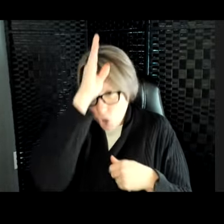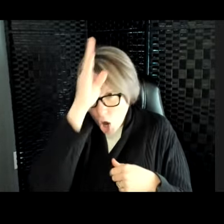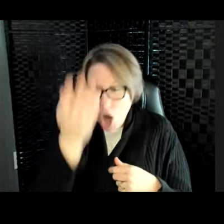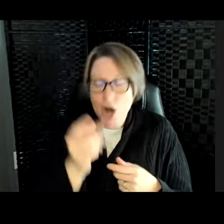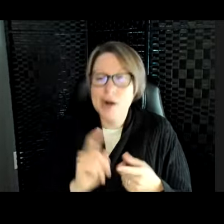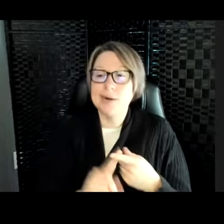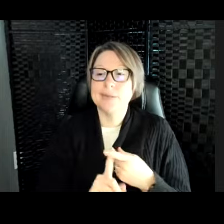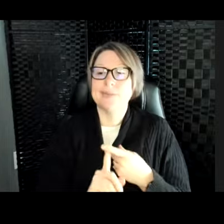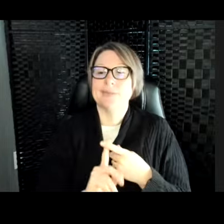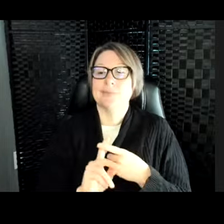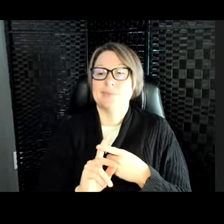And that was a unicorn fish.